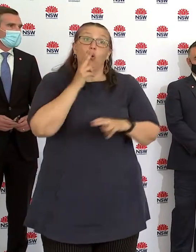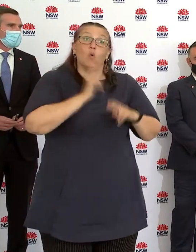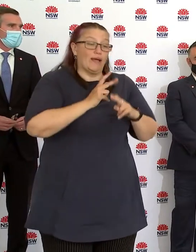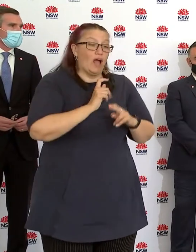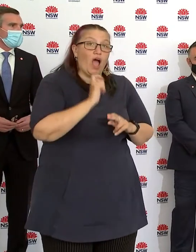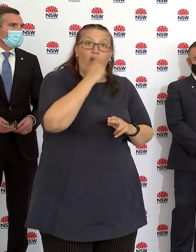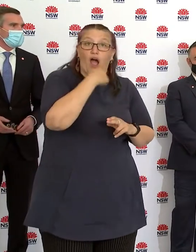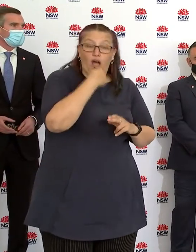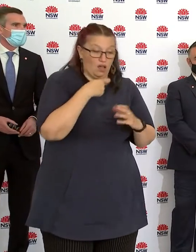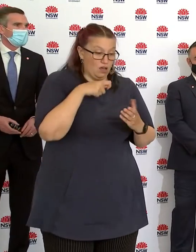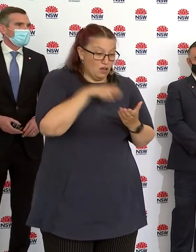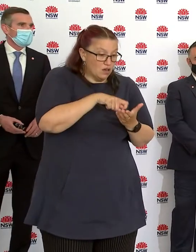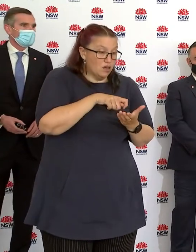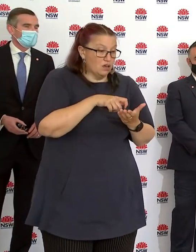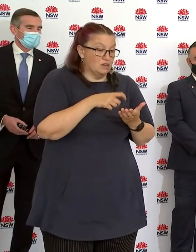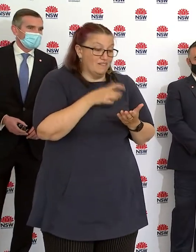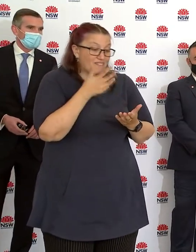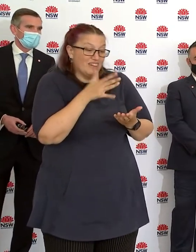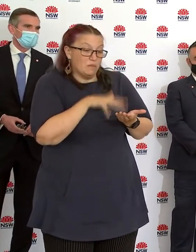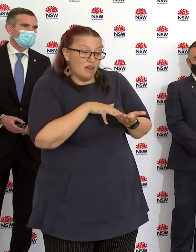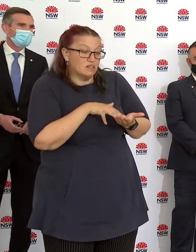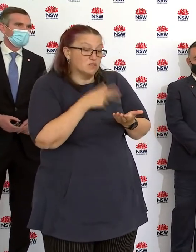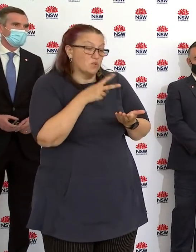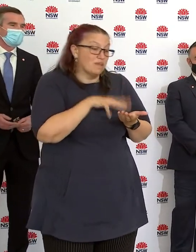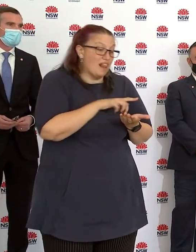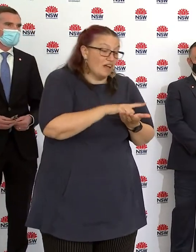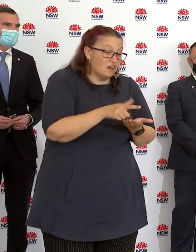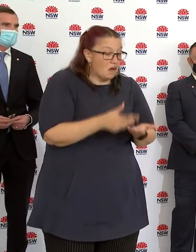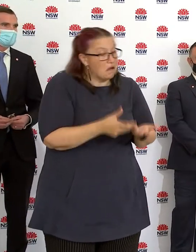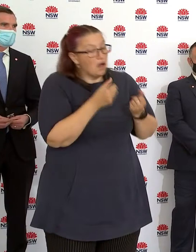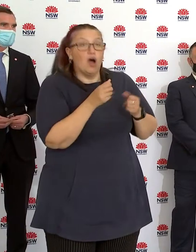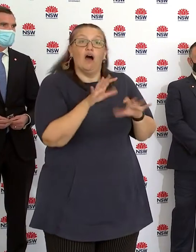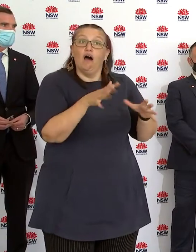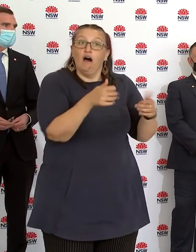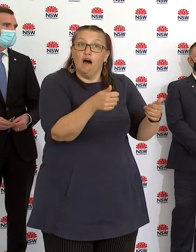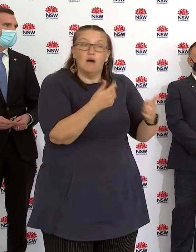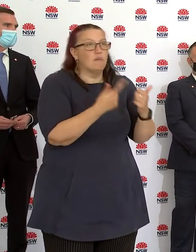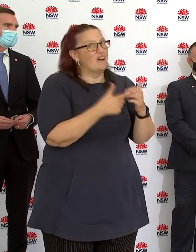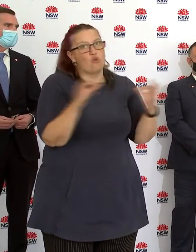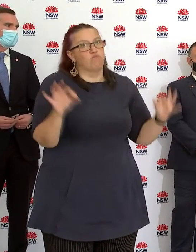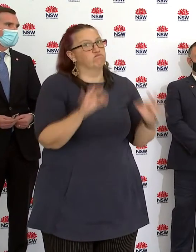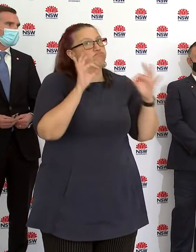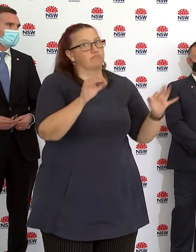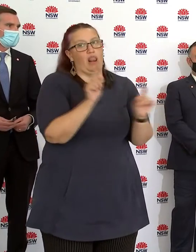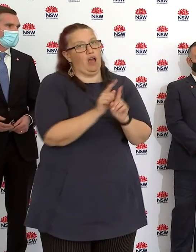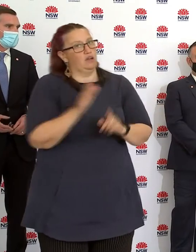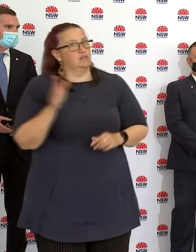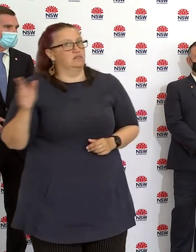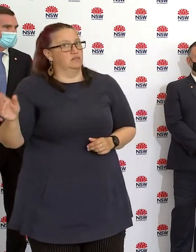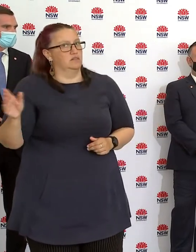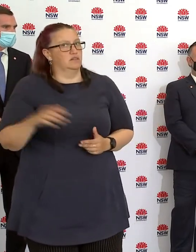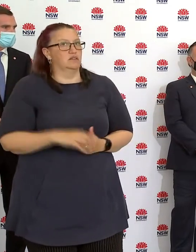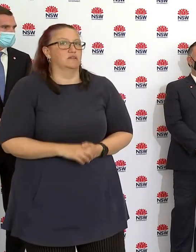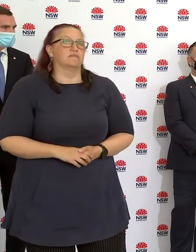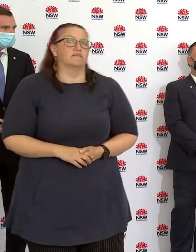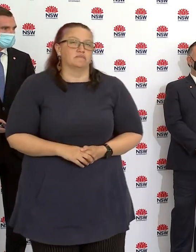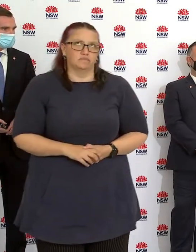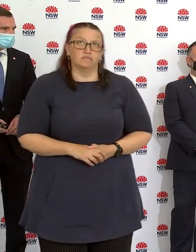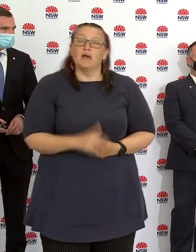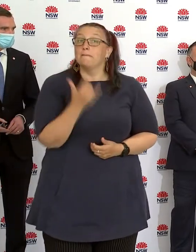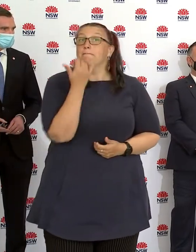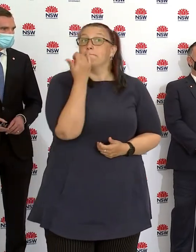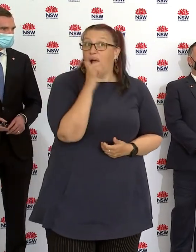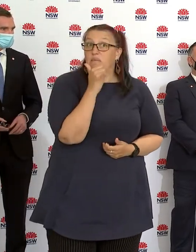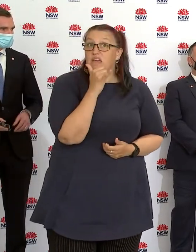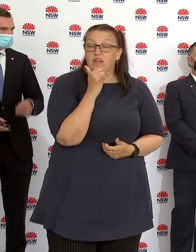And Dr Chant can provide any answers to questions relating to this. But I understand it's more likely to provide a positive test than not, which